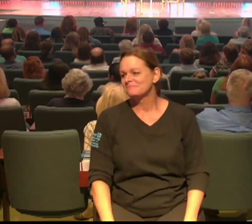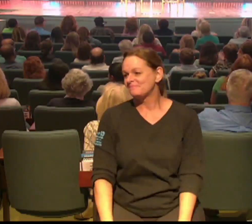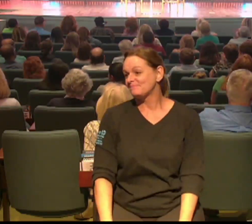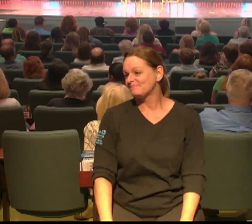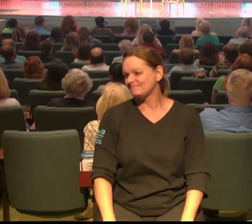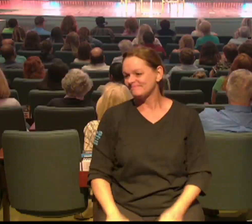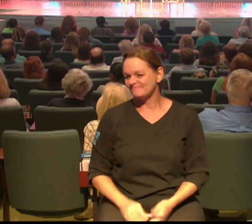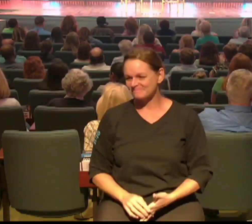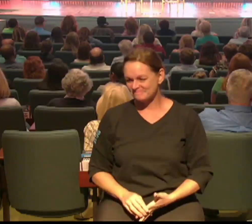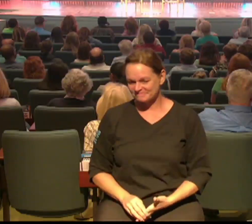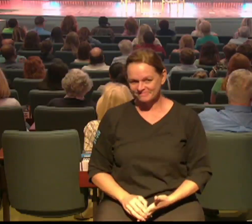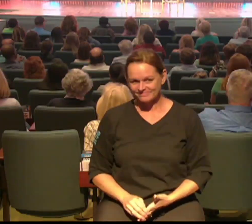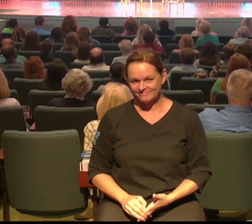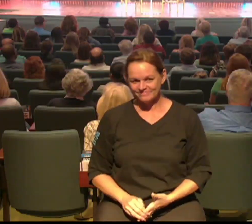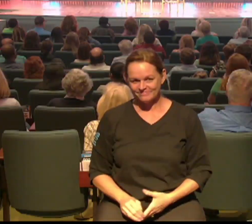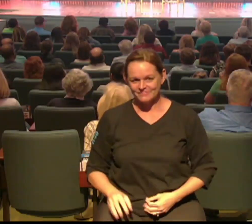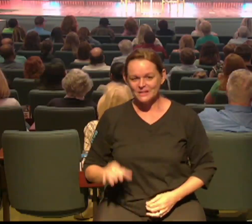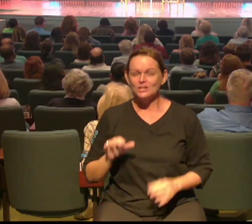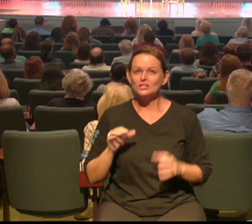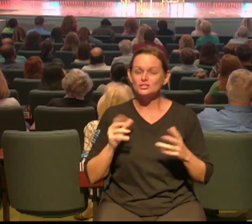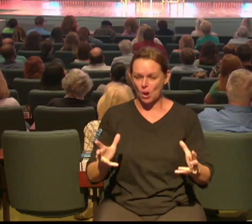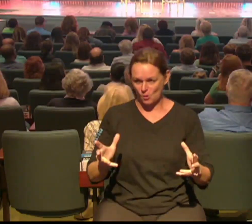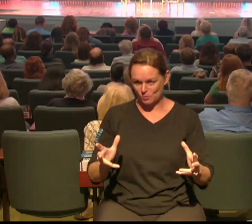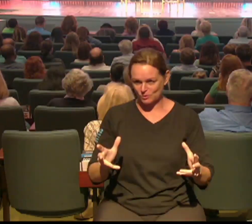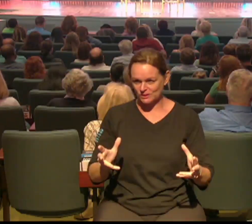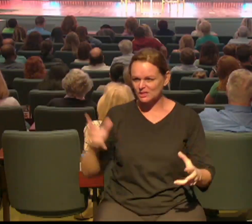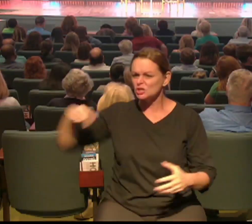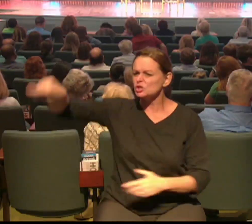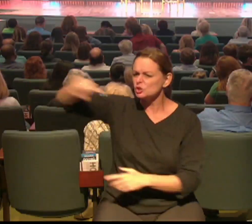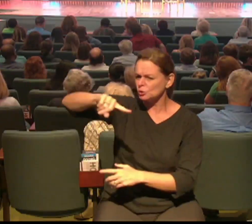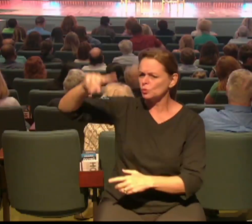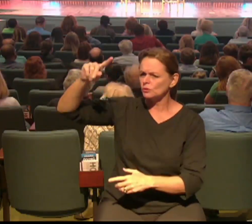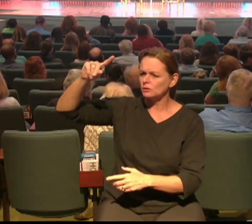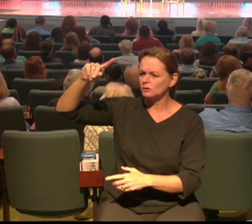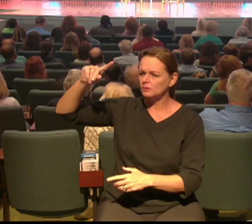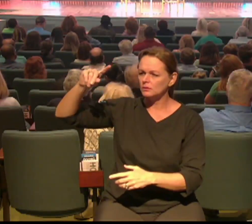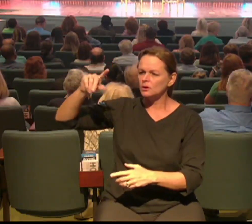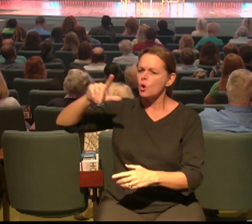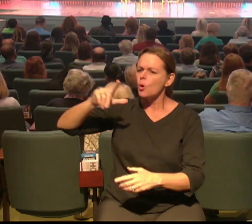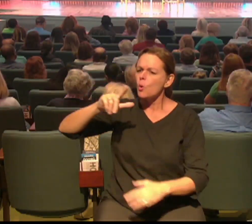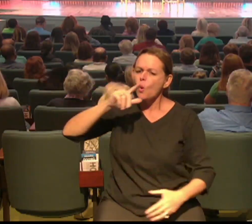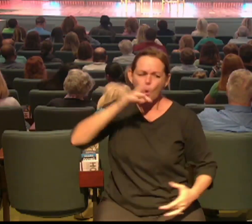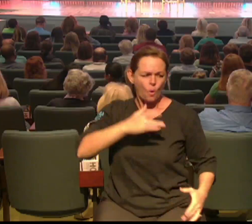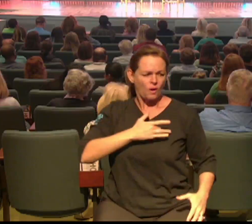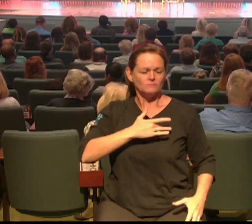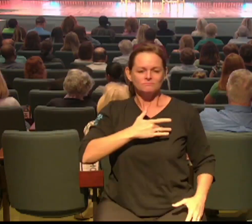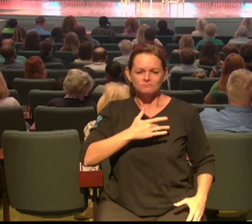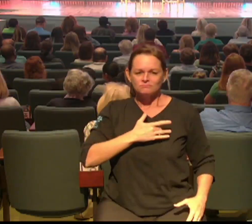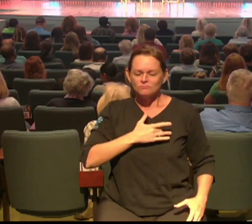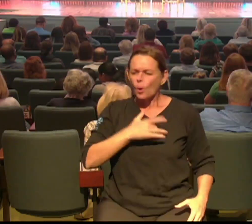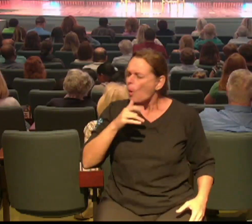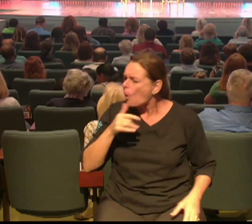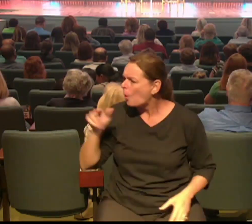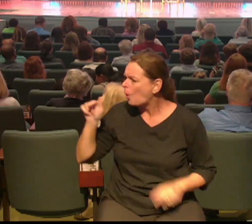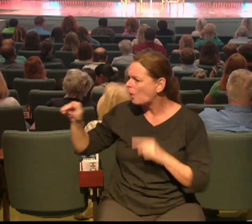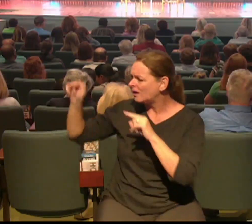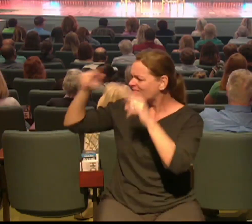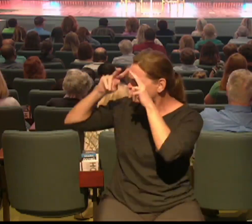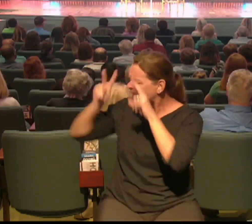Every one of you every one of you has a letter to write. There was someone that saw you there was someone that